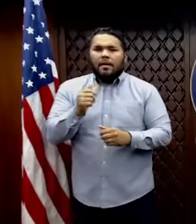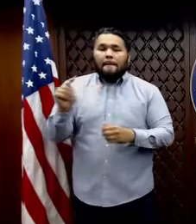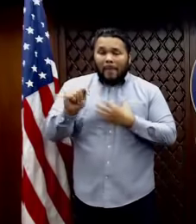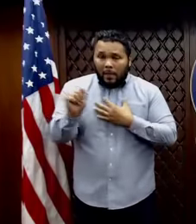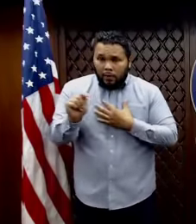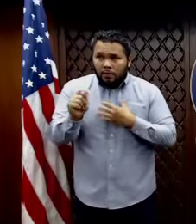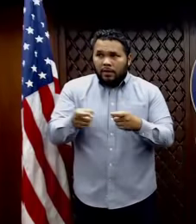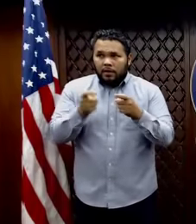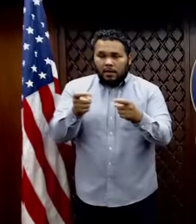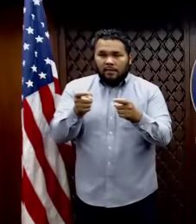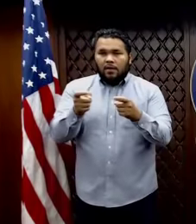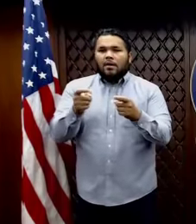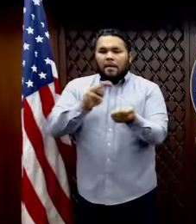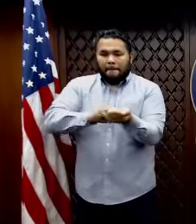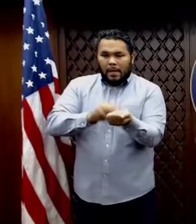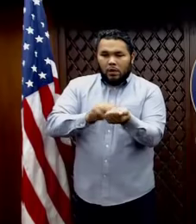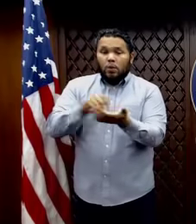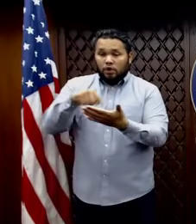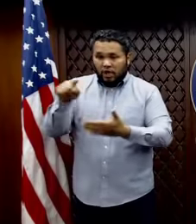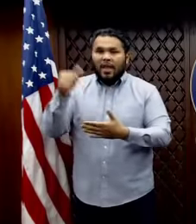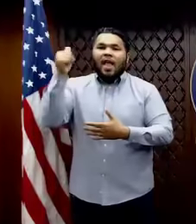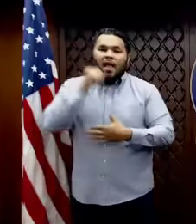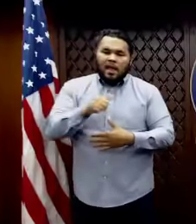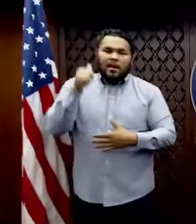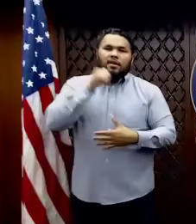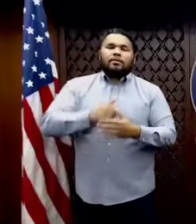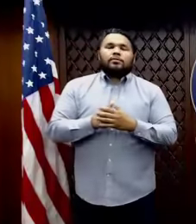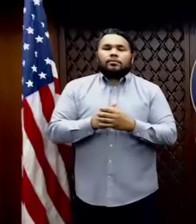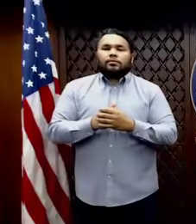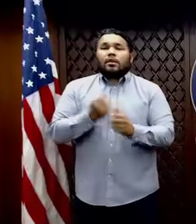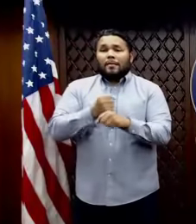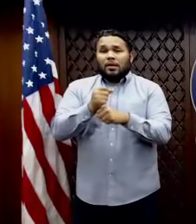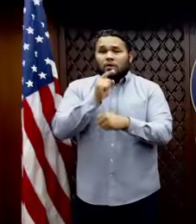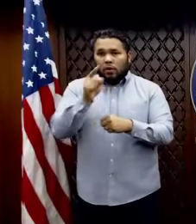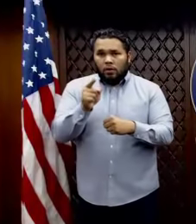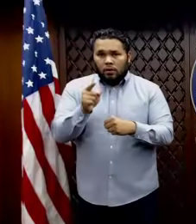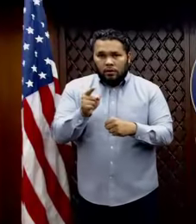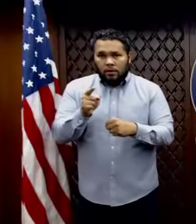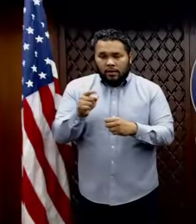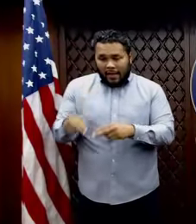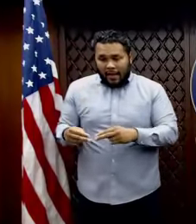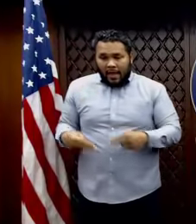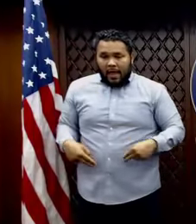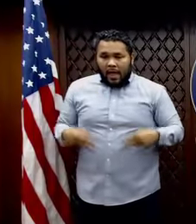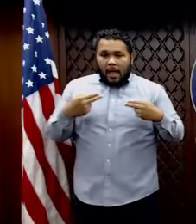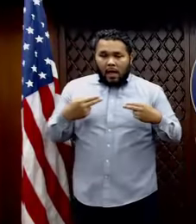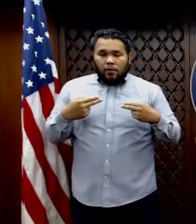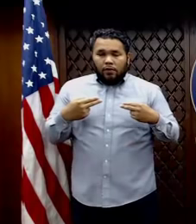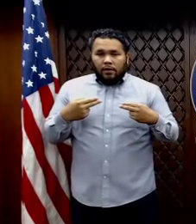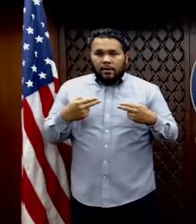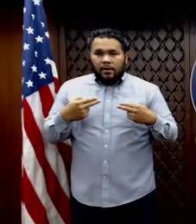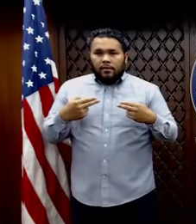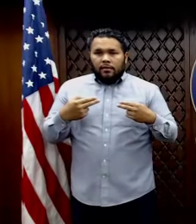then they're given medical checks daily, uh, to ensure that their health and wellbeing is, is, is a,